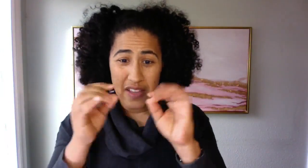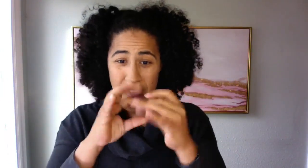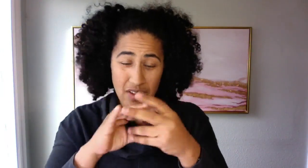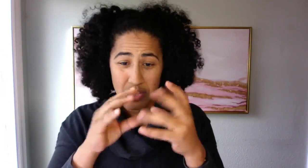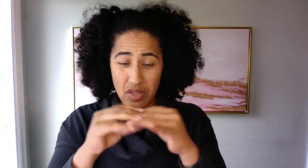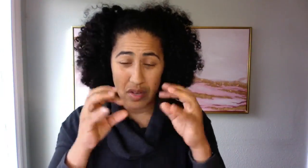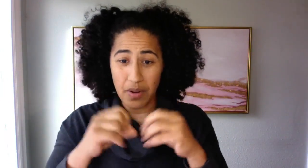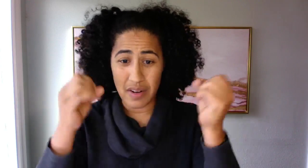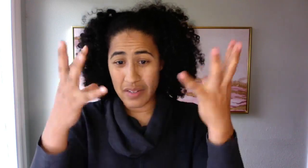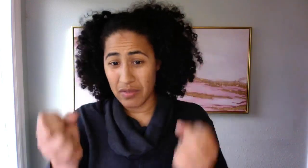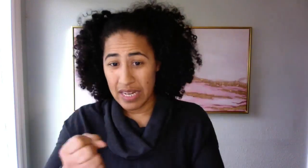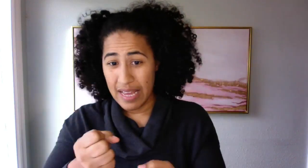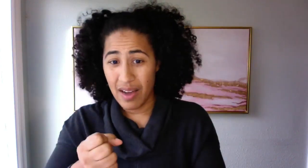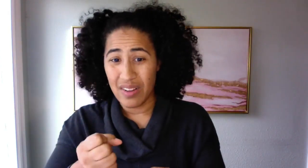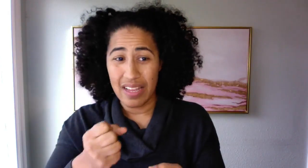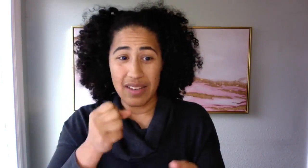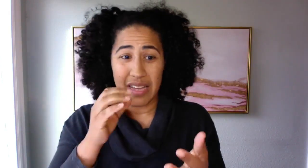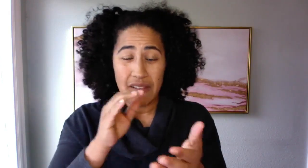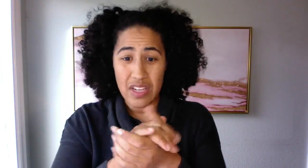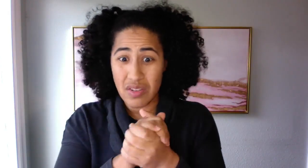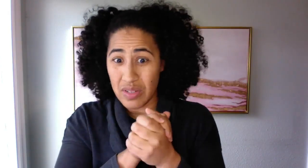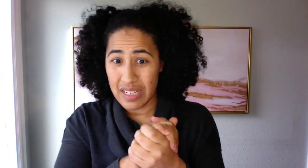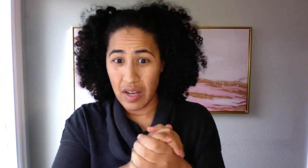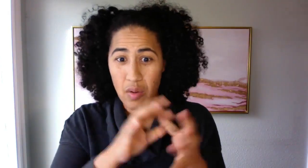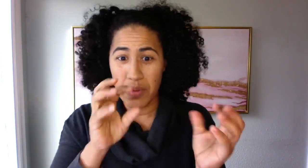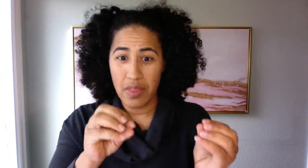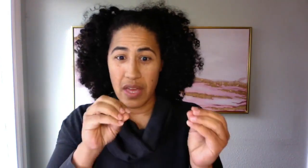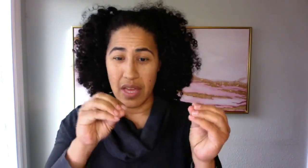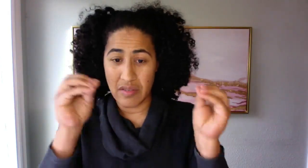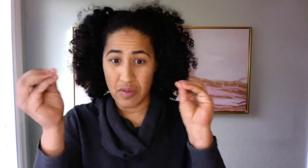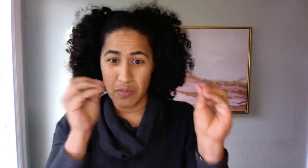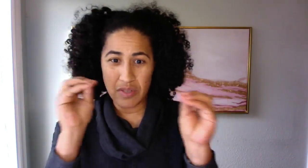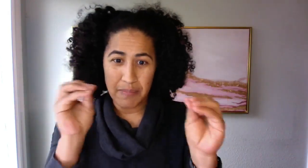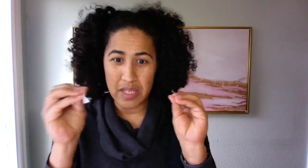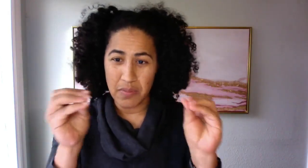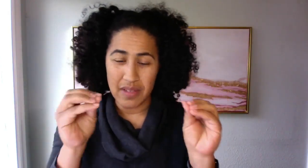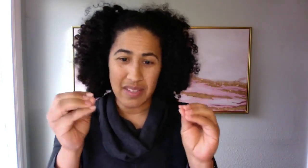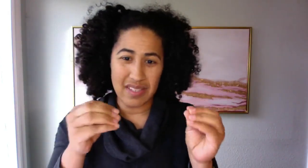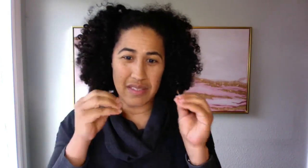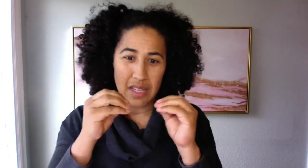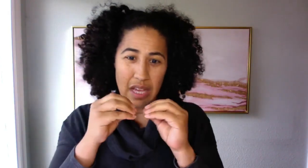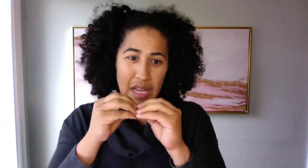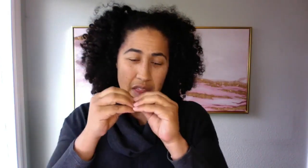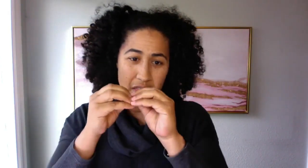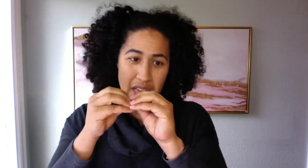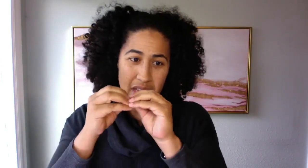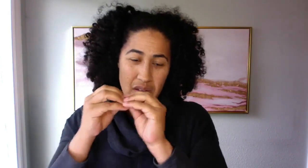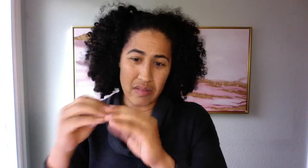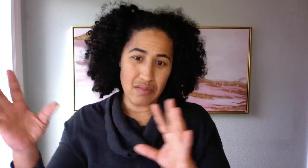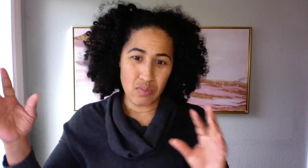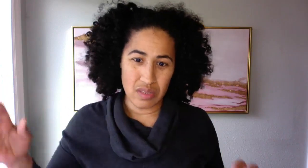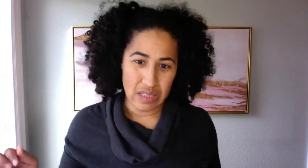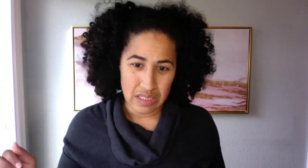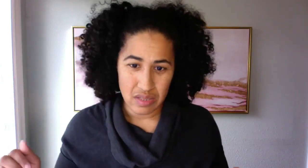tear each other apart, drain out, and they don't get help. They, to stop these processes, they will need to,